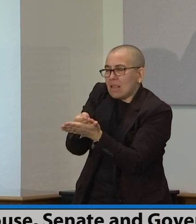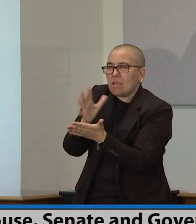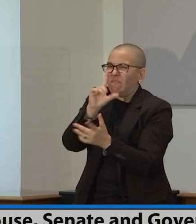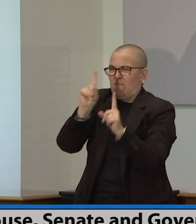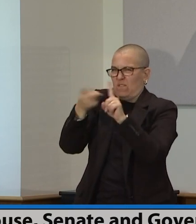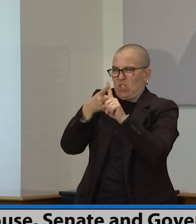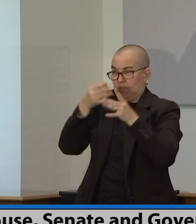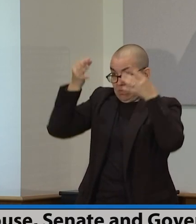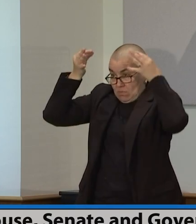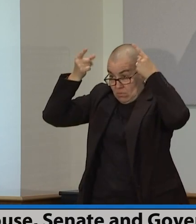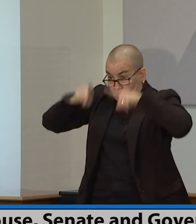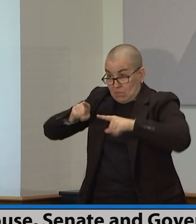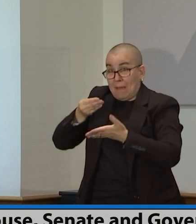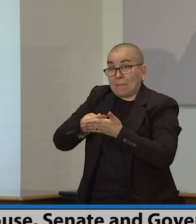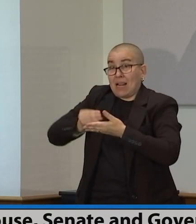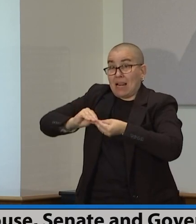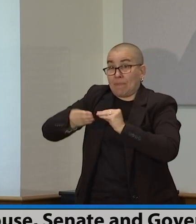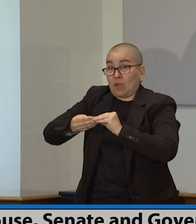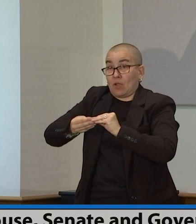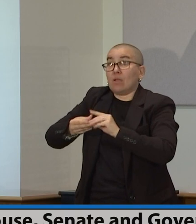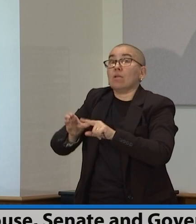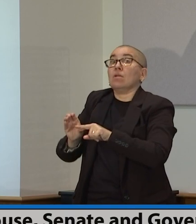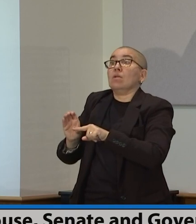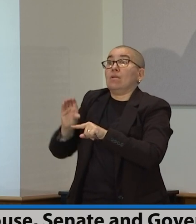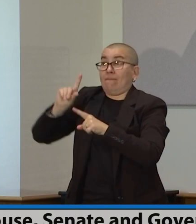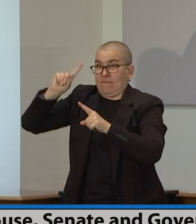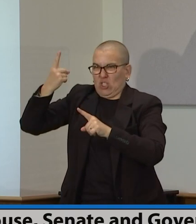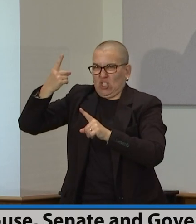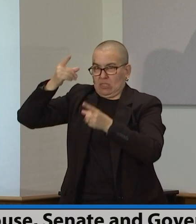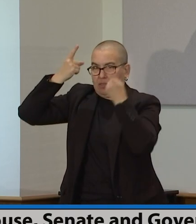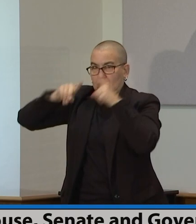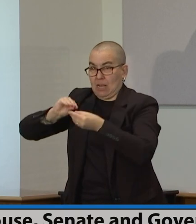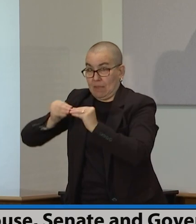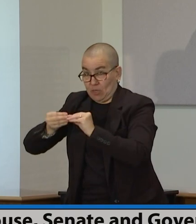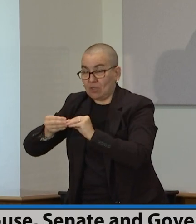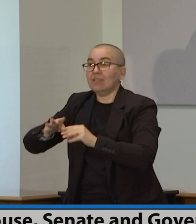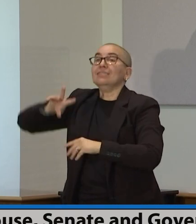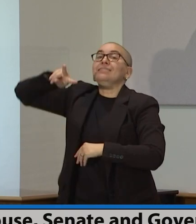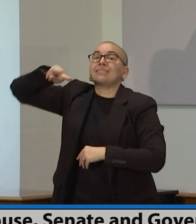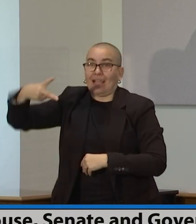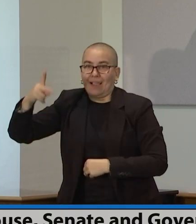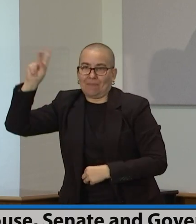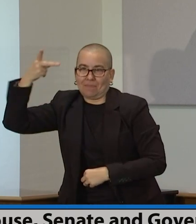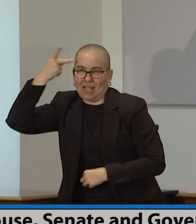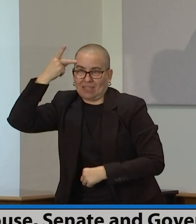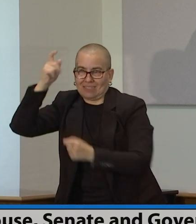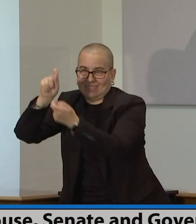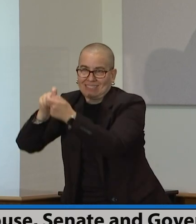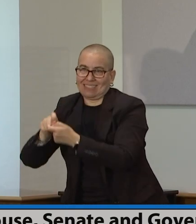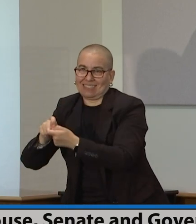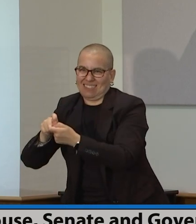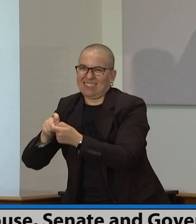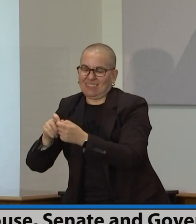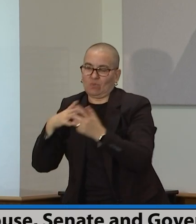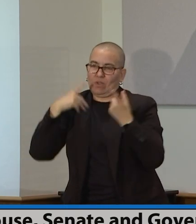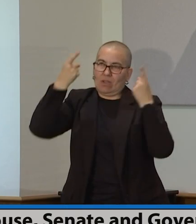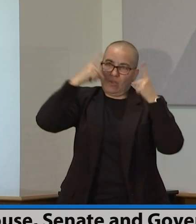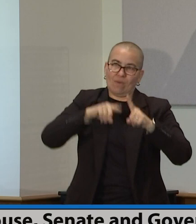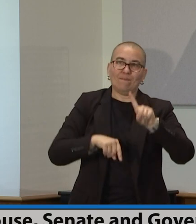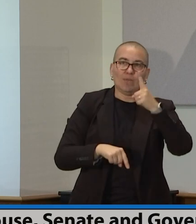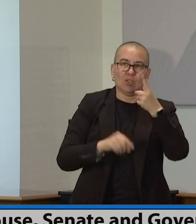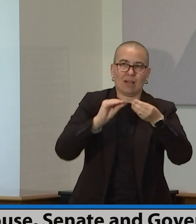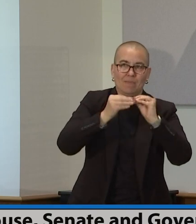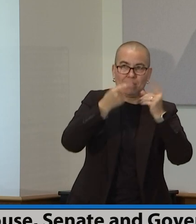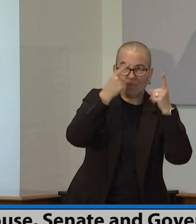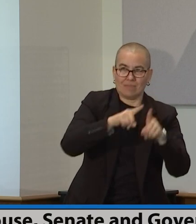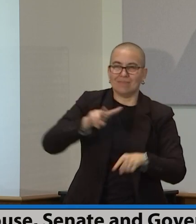number of things in there that we're trying to work through, but I, I do believe we'll work through. How much, how far apart is the police issue?